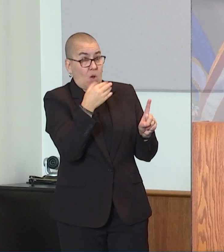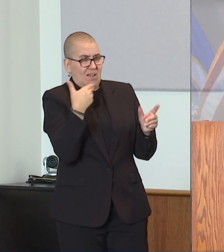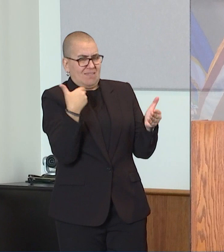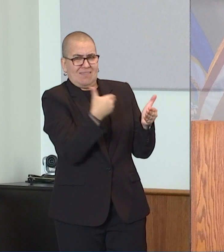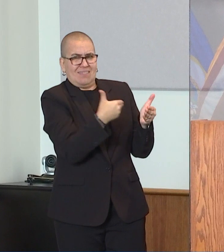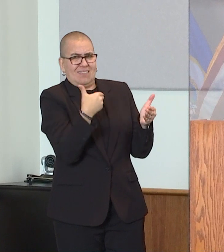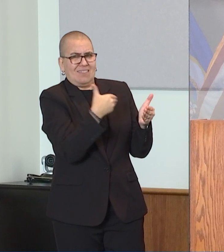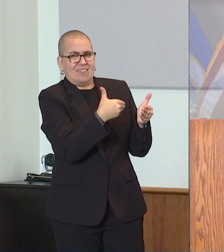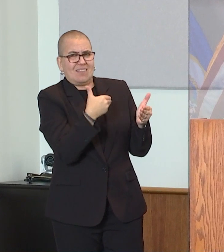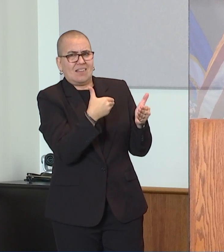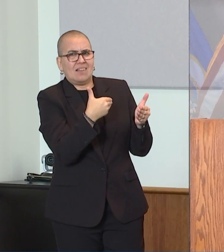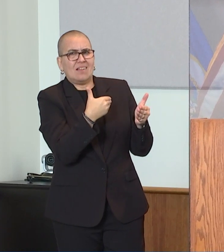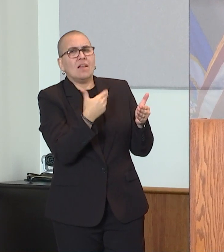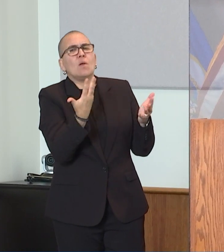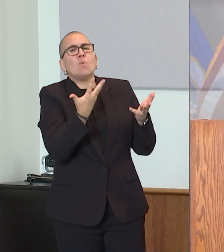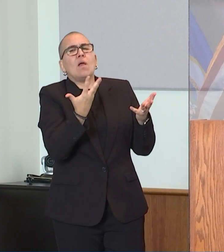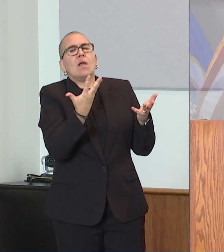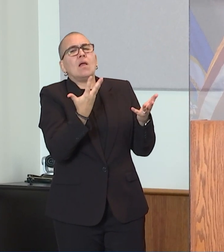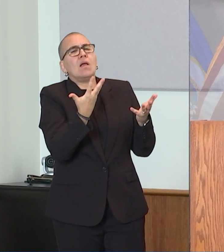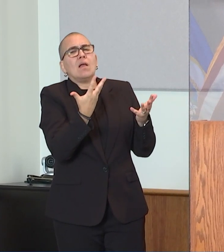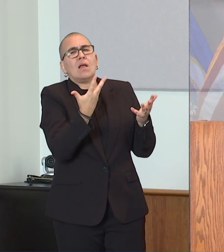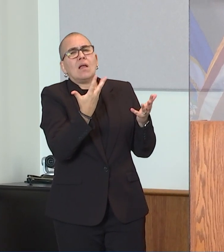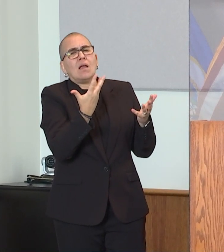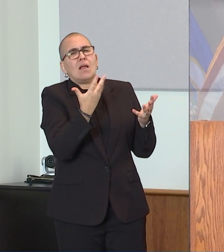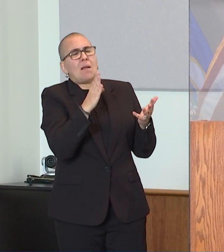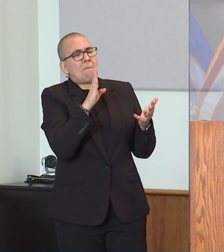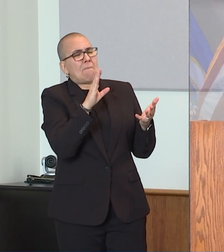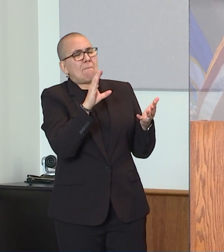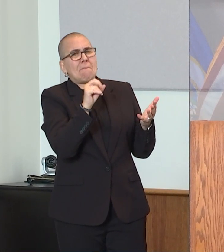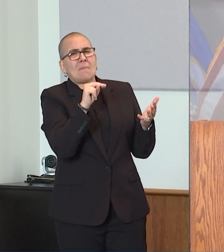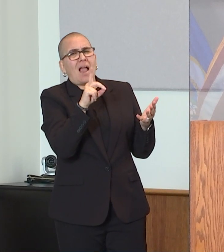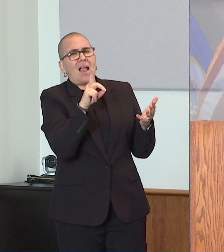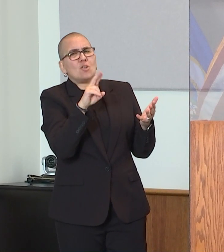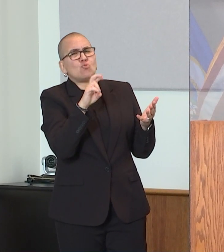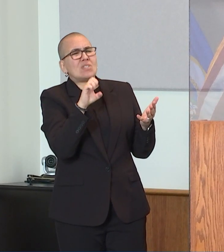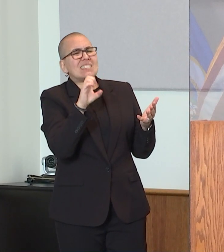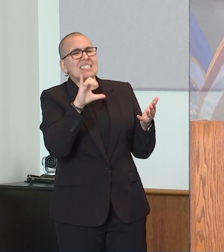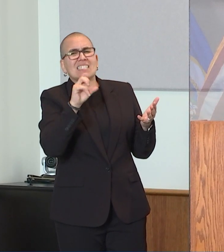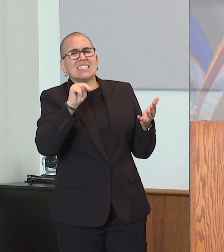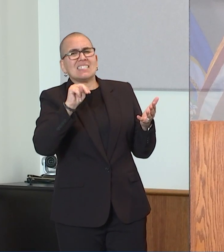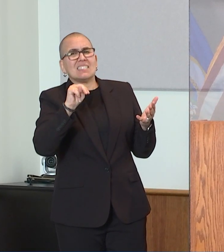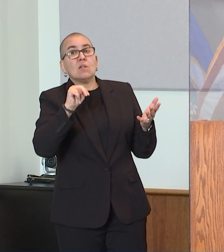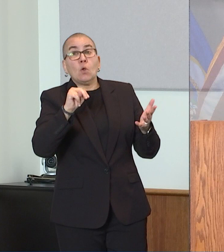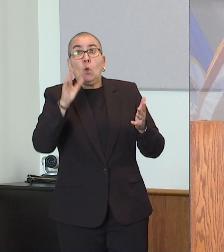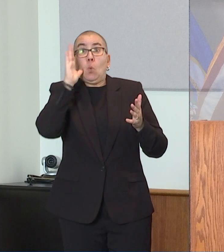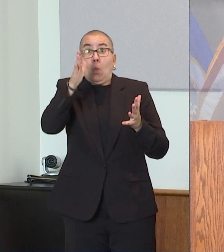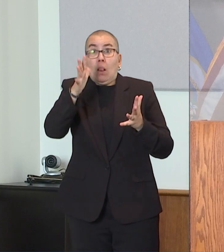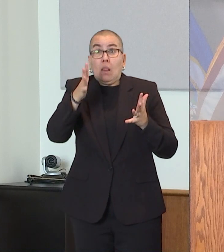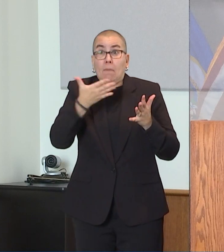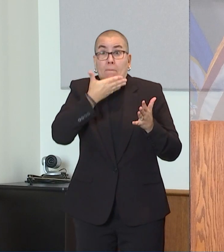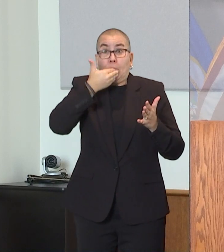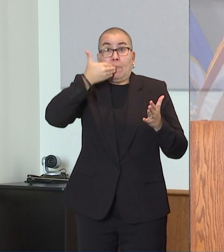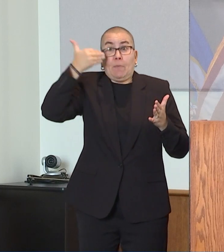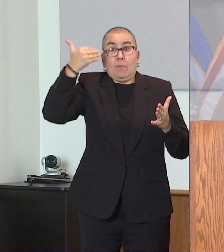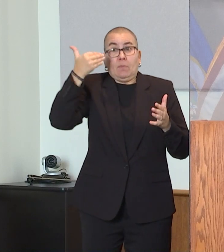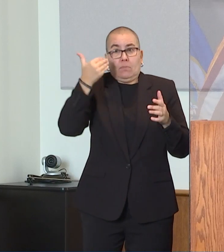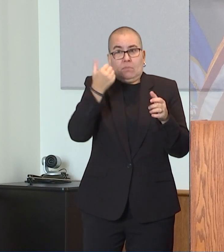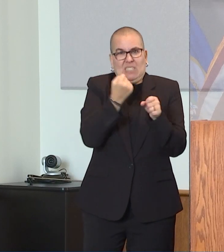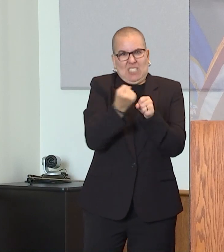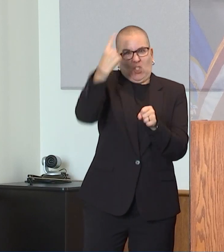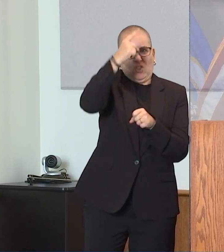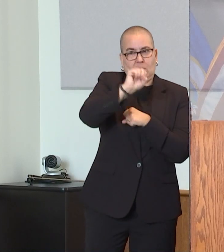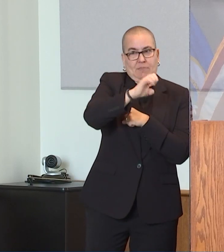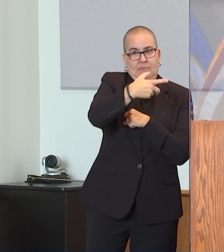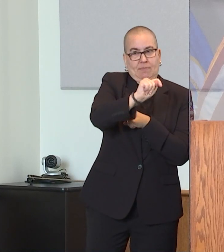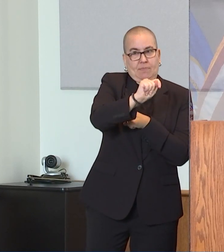are calling a mild recession that we'll get out of potentially by September or so of next year. Is that right?